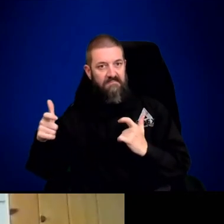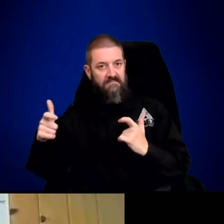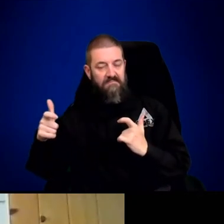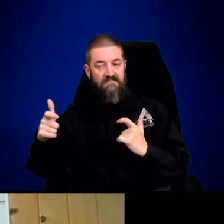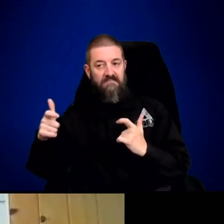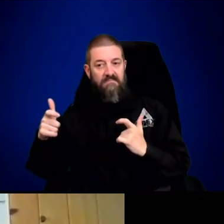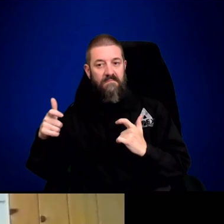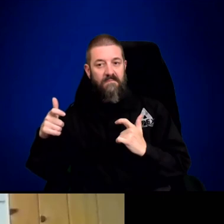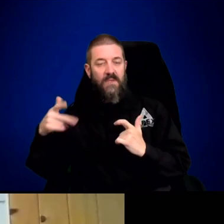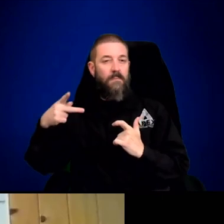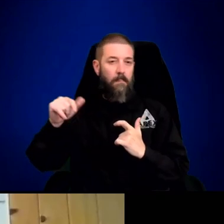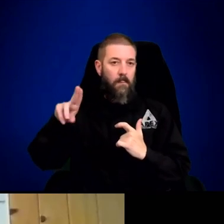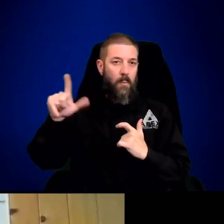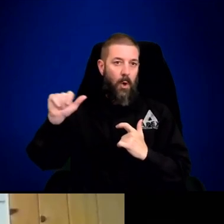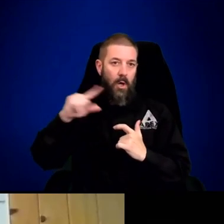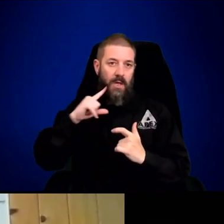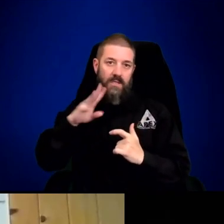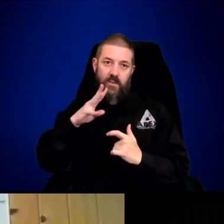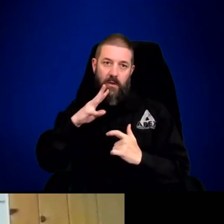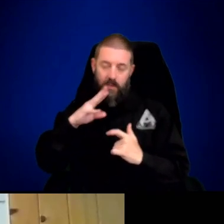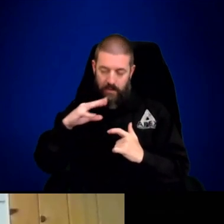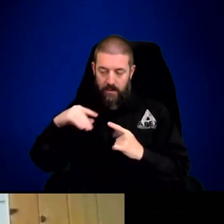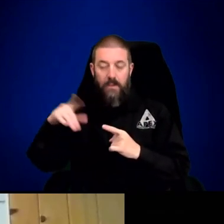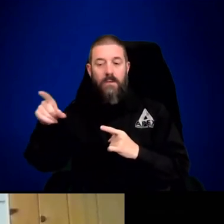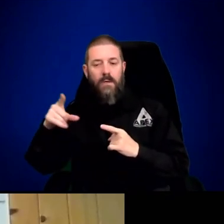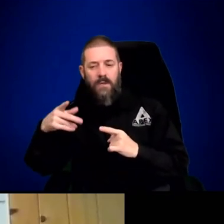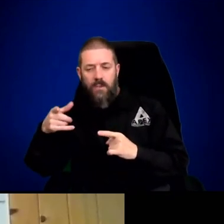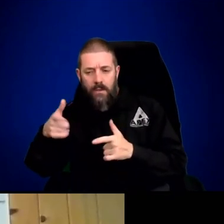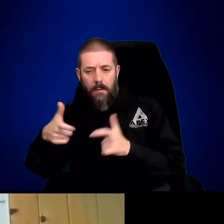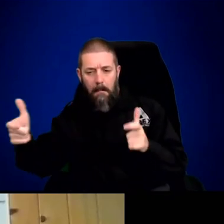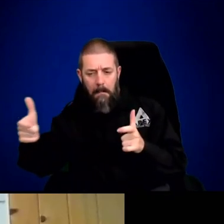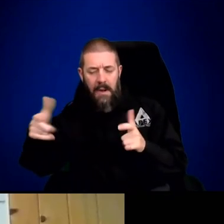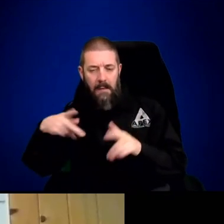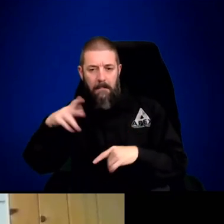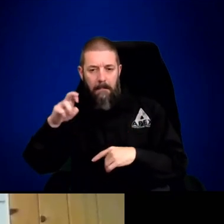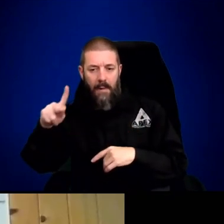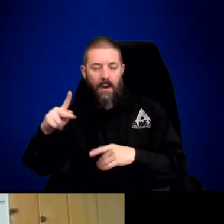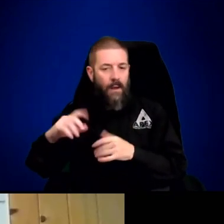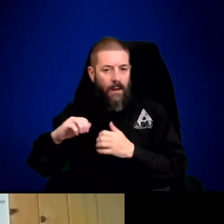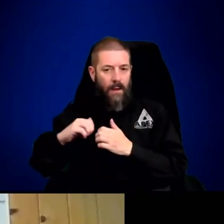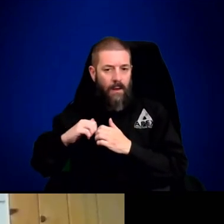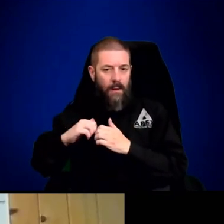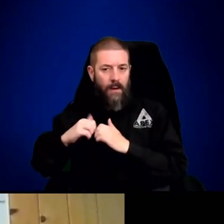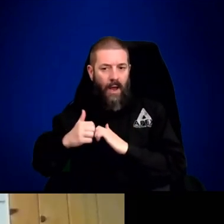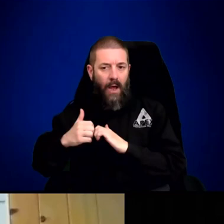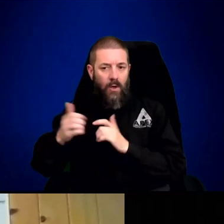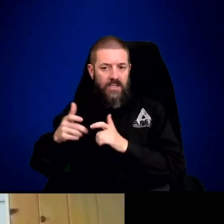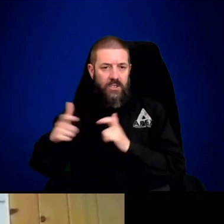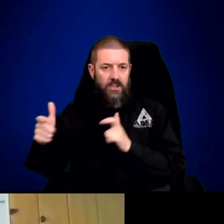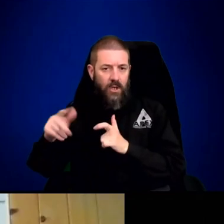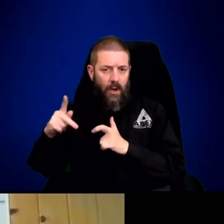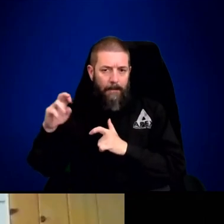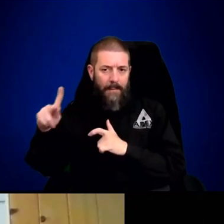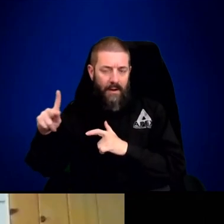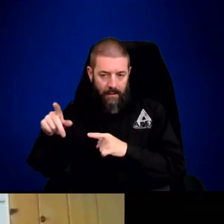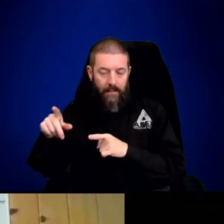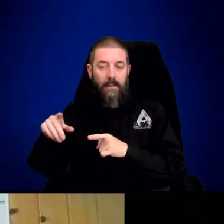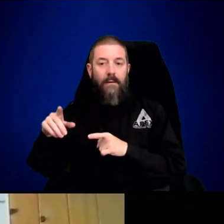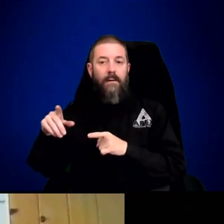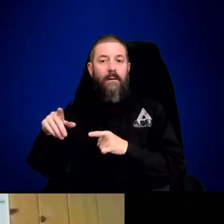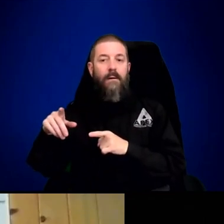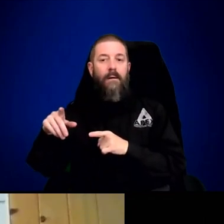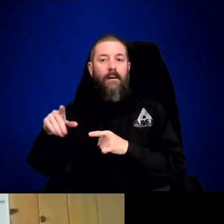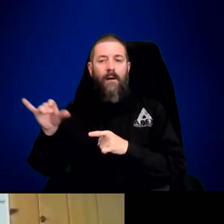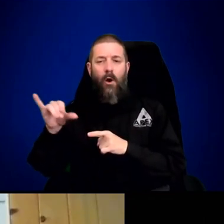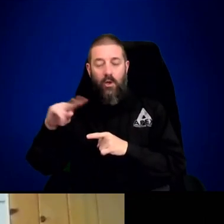She wants to know about the Junction Butte pack. There's such a large pack, and